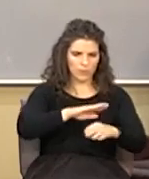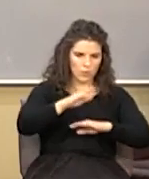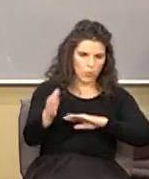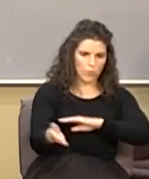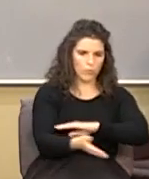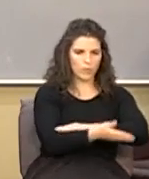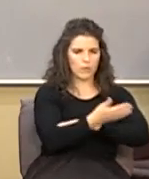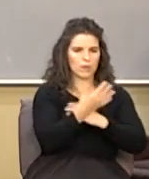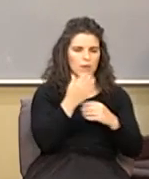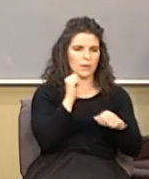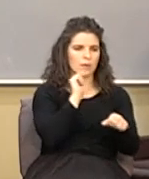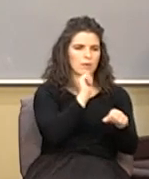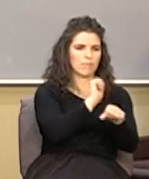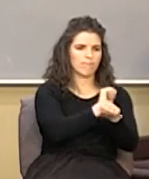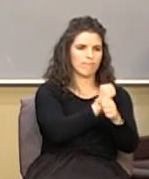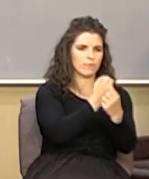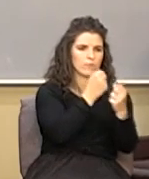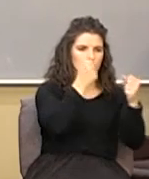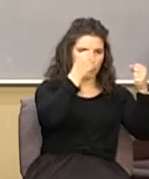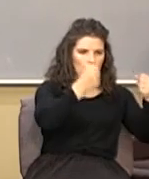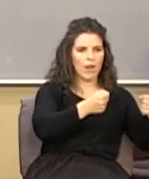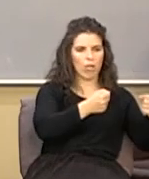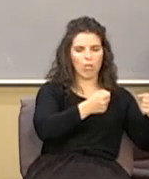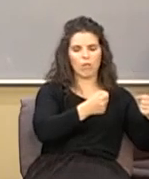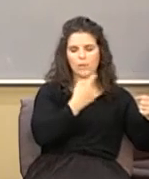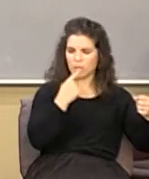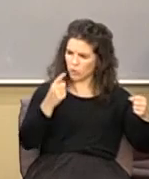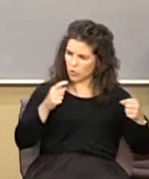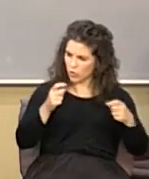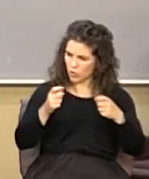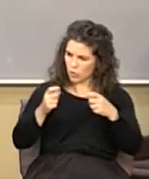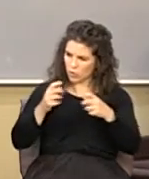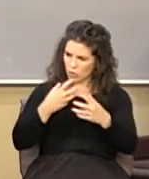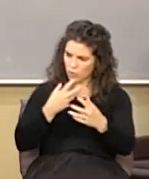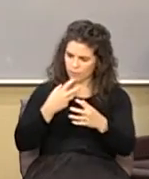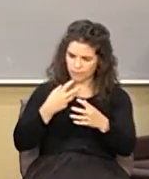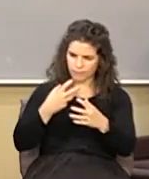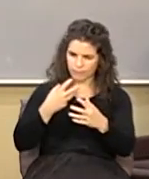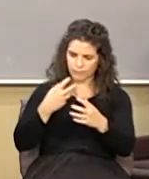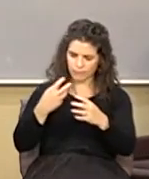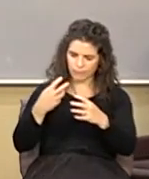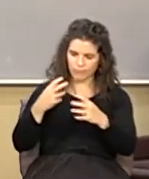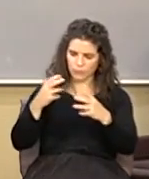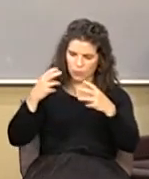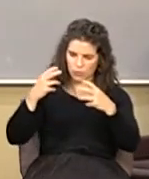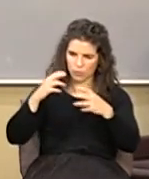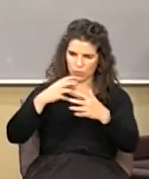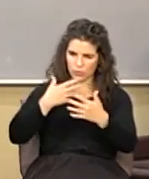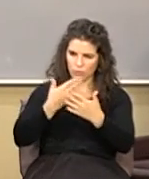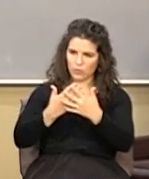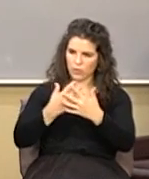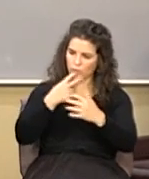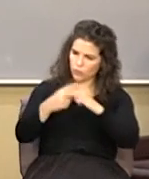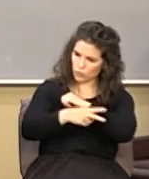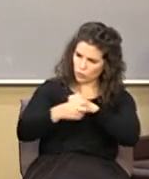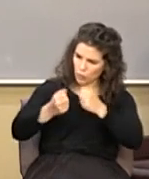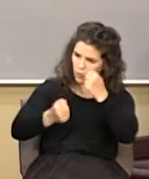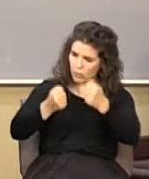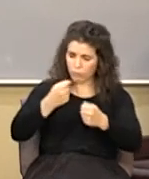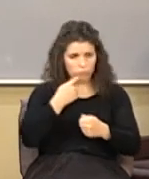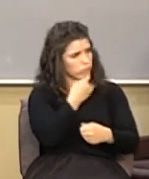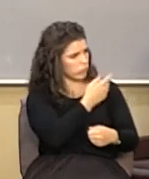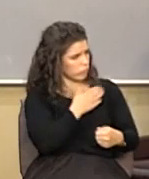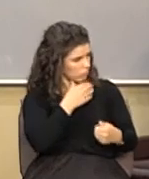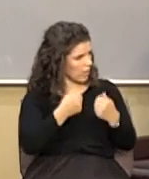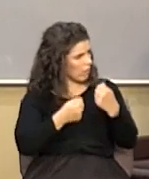incarceration they told me I was under arrest for possession of a stolen vehicle I told them it was my vehicle the